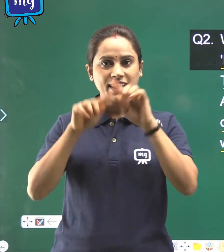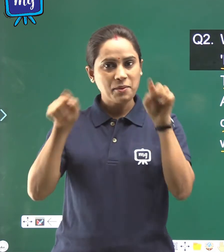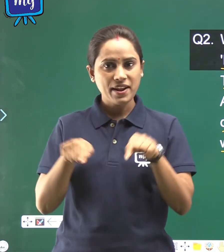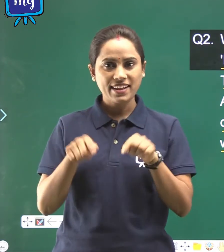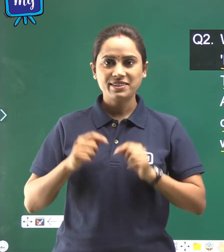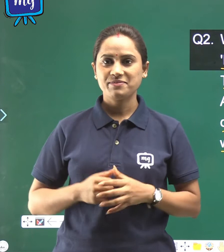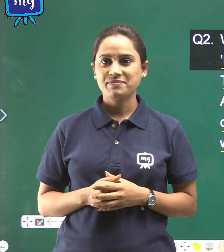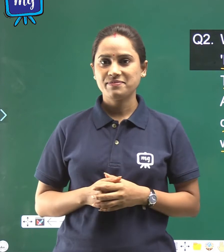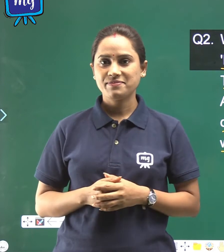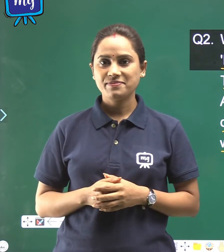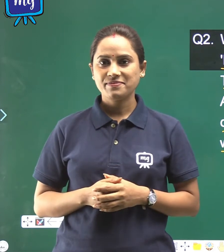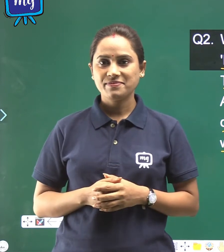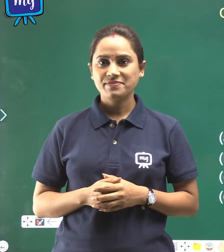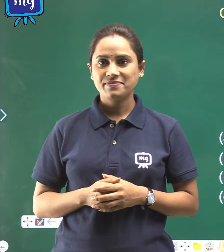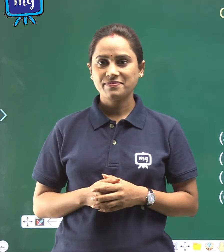the bracket.